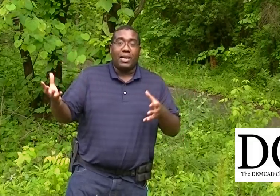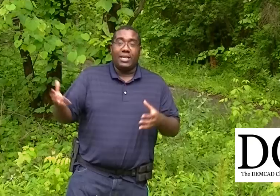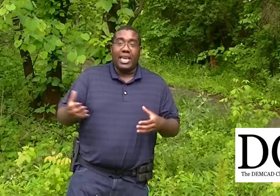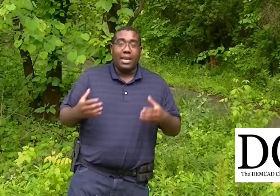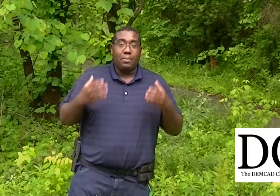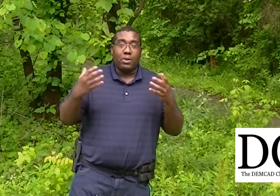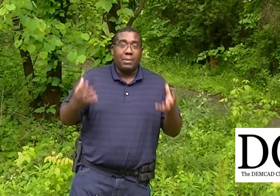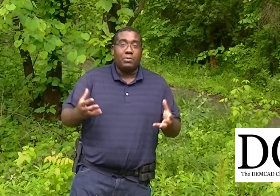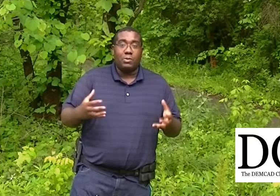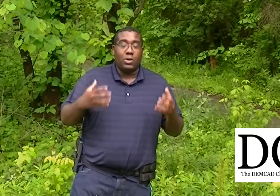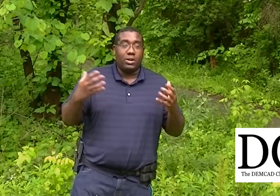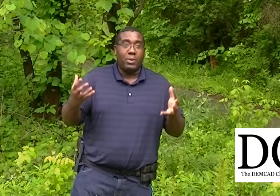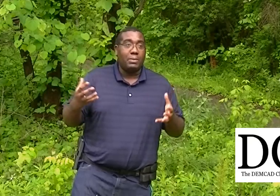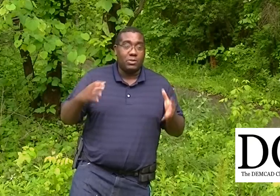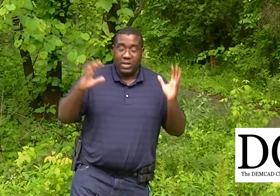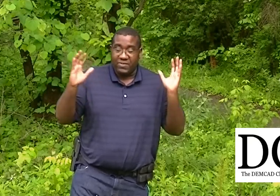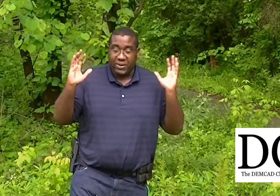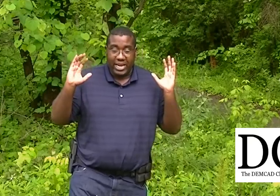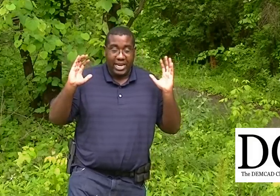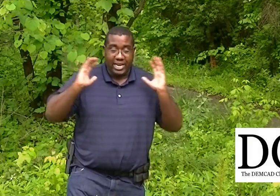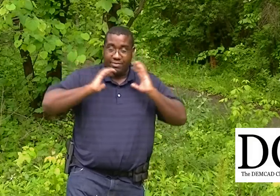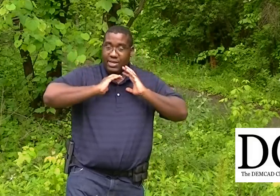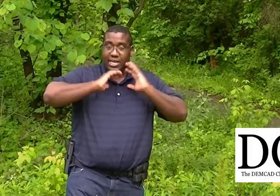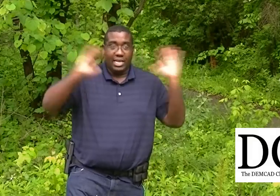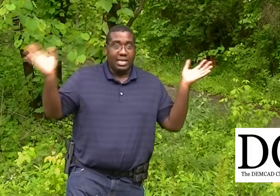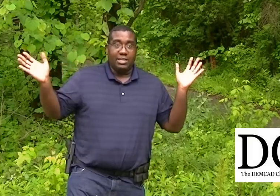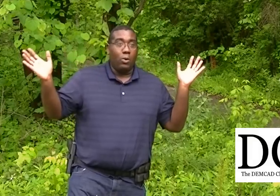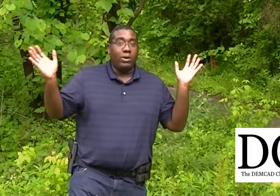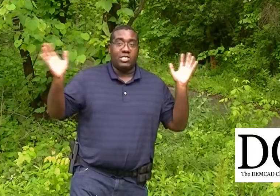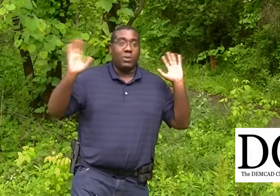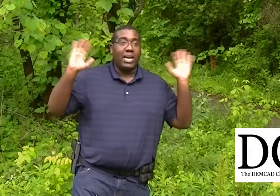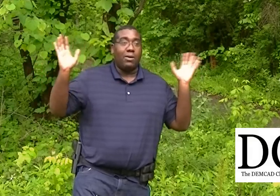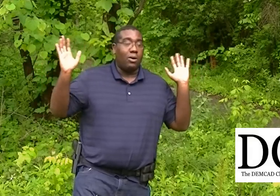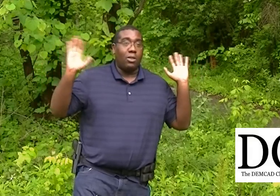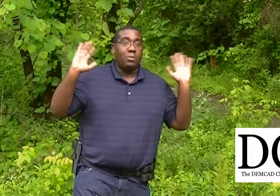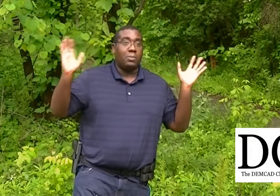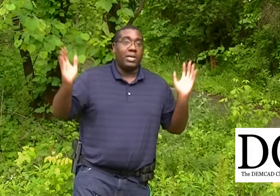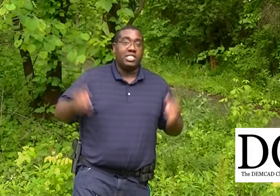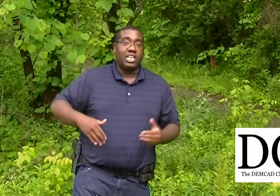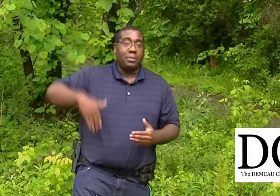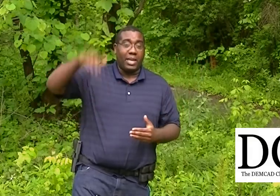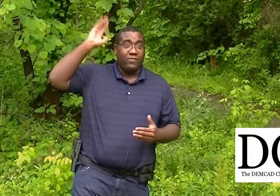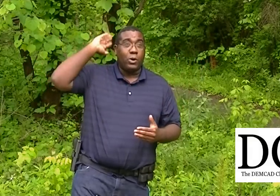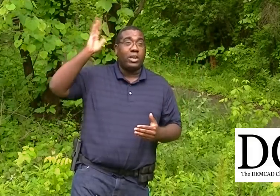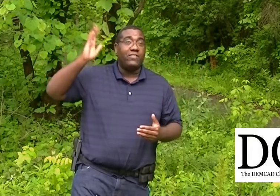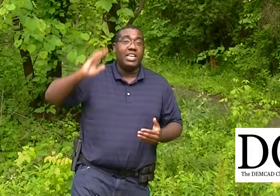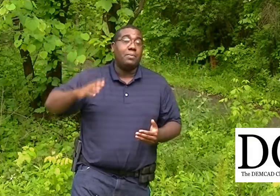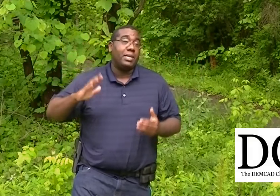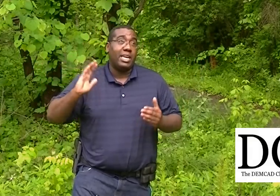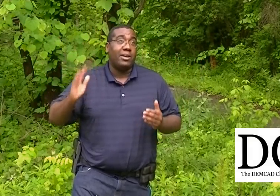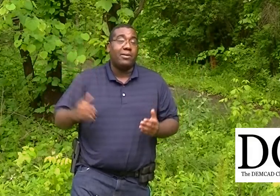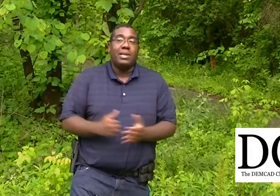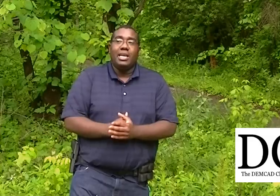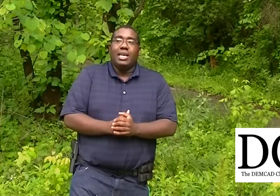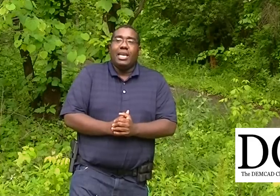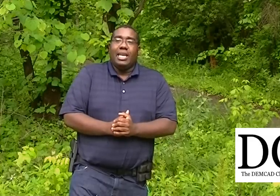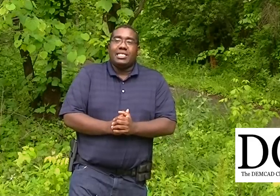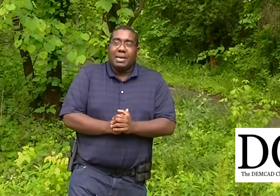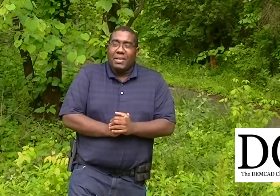They had a problem with one of their pumps or whatever and the oil just went out all over the place, shot up like 40 feet up in the air. It's got me